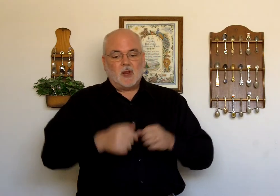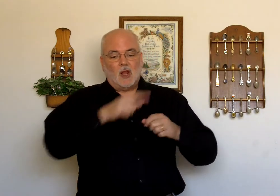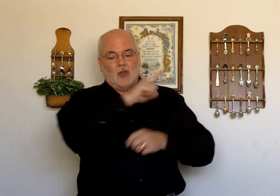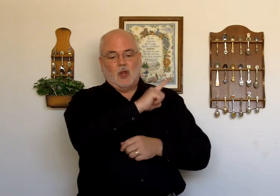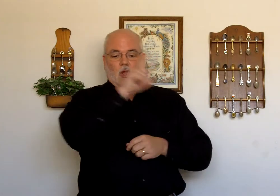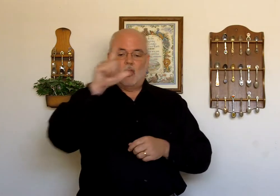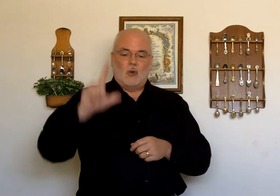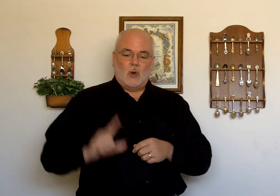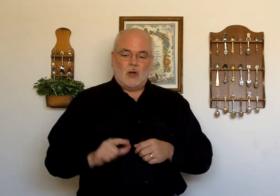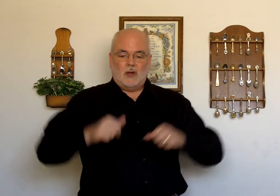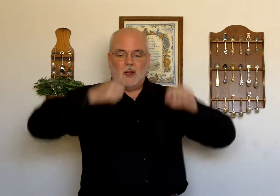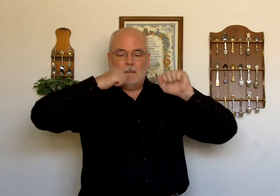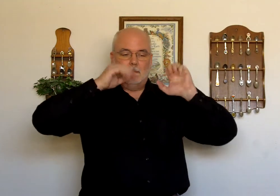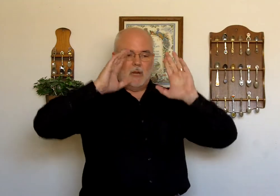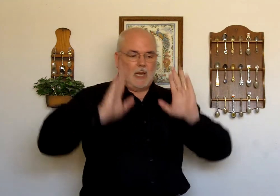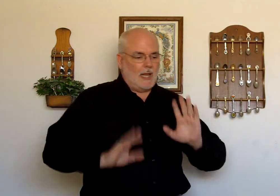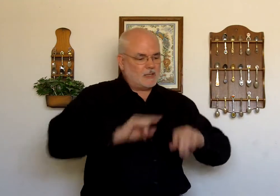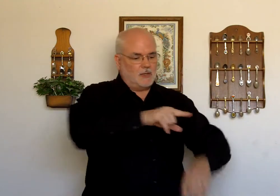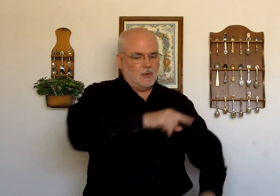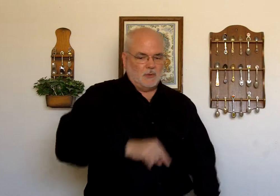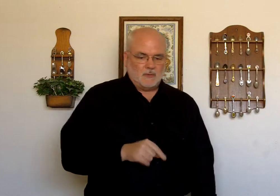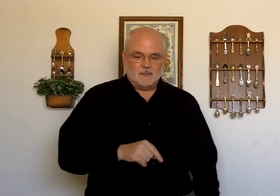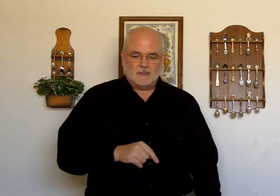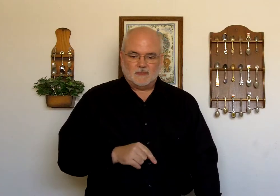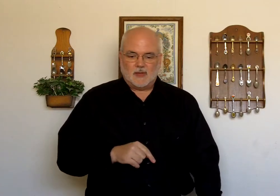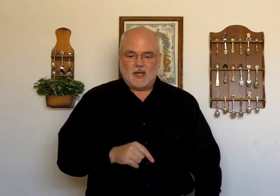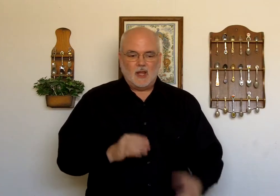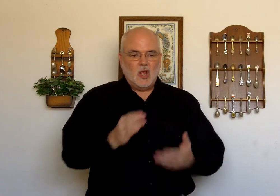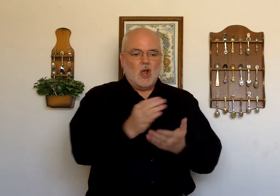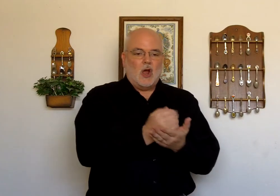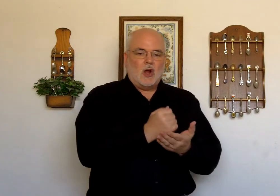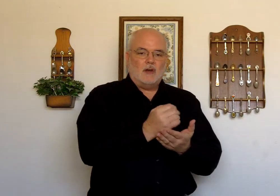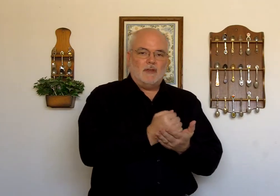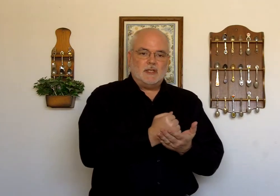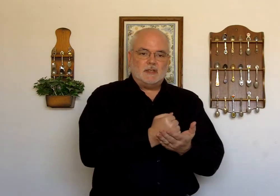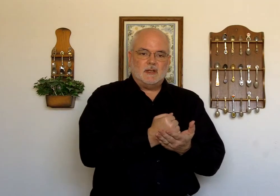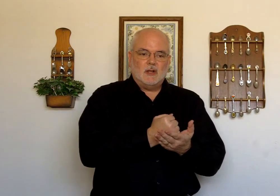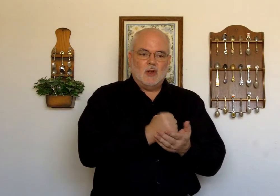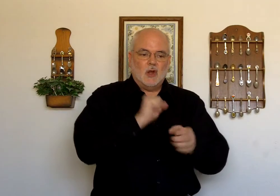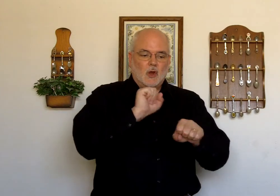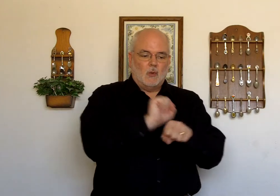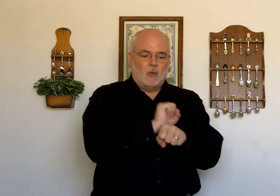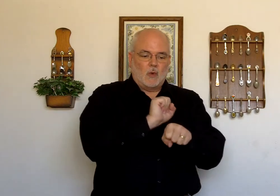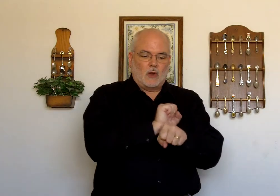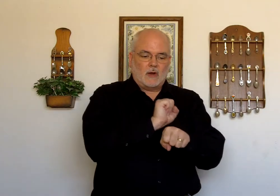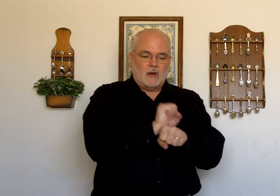The Lord bless you. Okay? Harvest. Work.